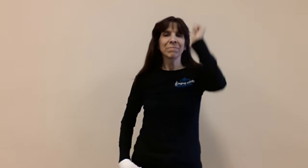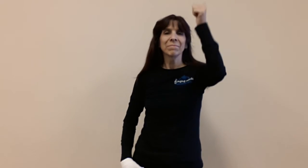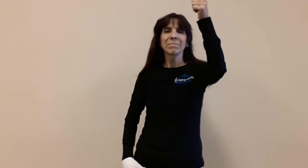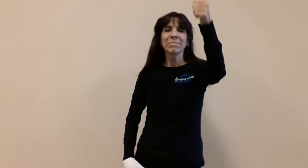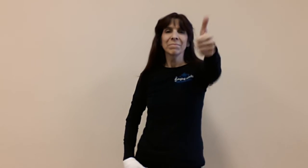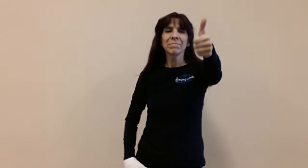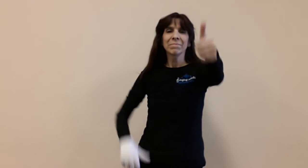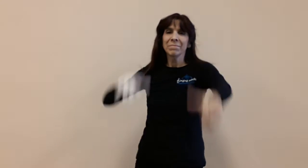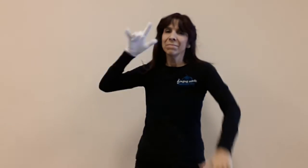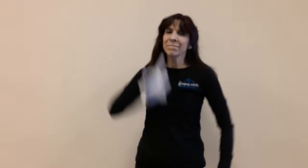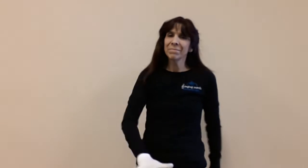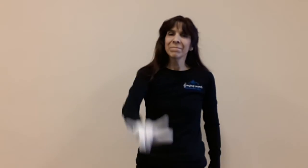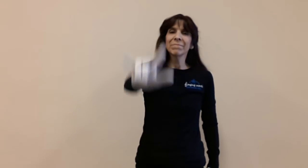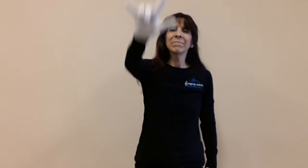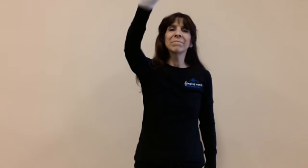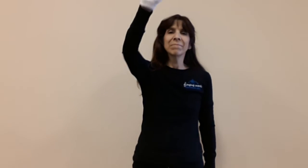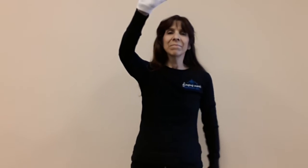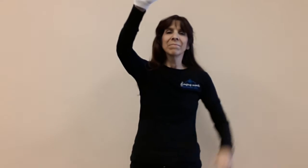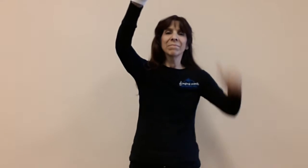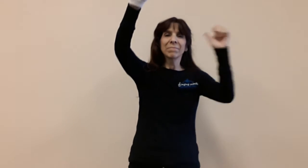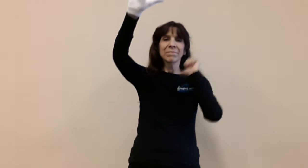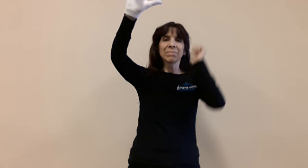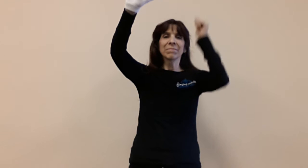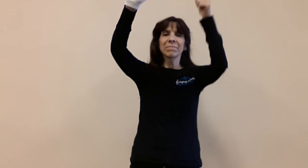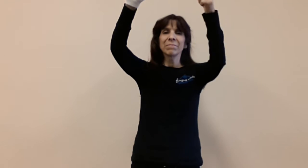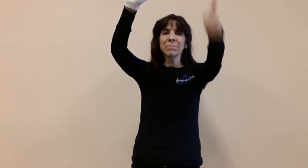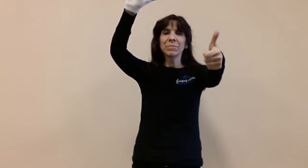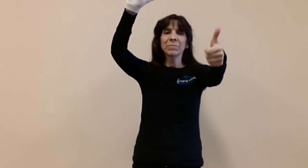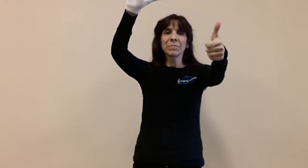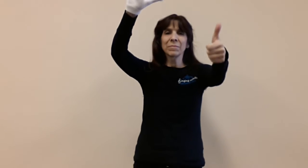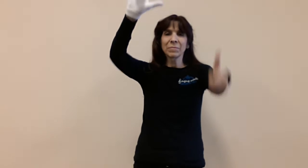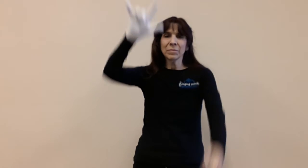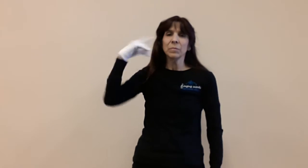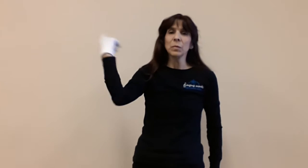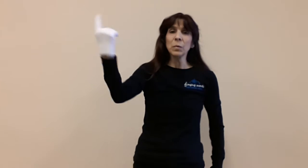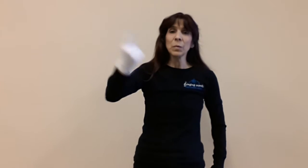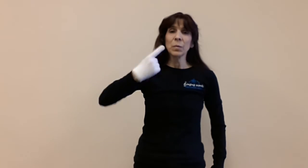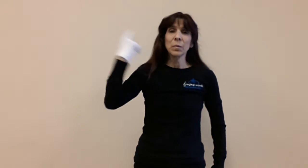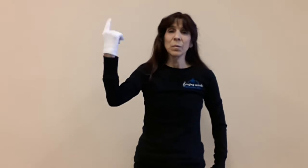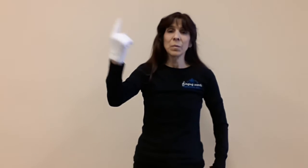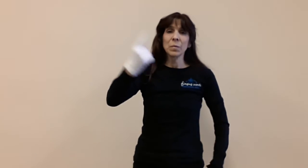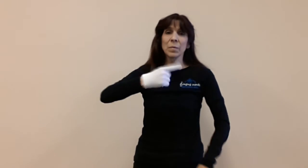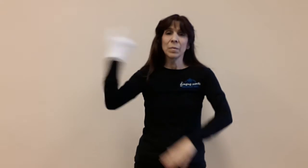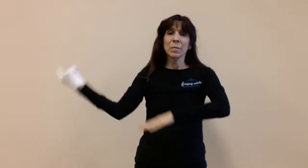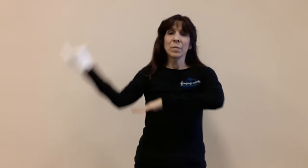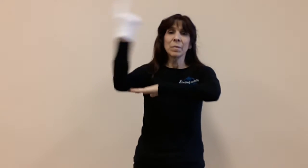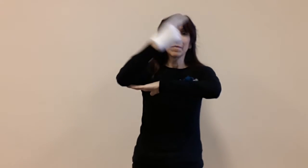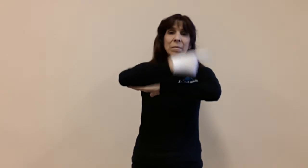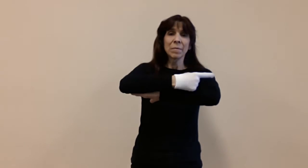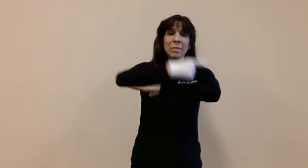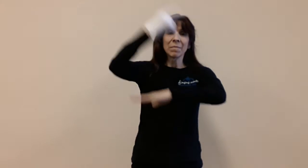tomorrow, I love ya, tomorrow, you're only a day